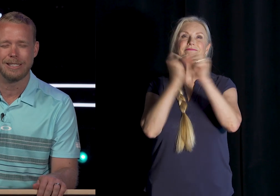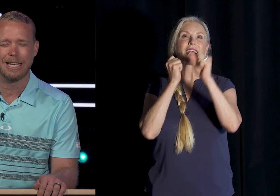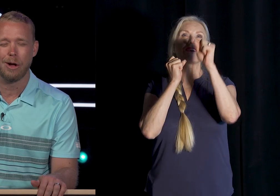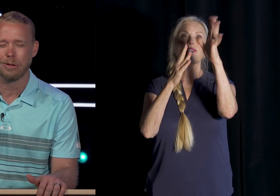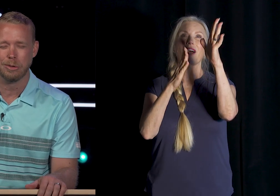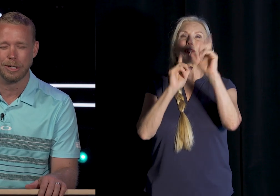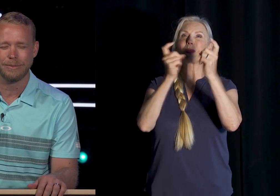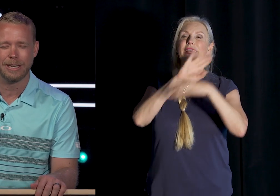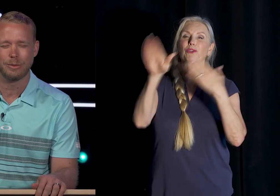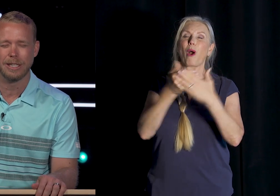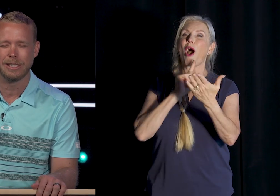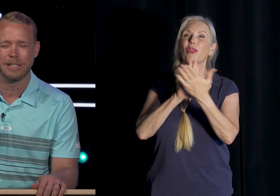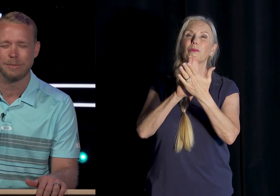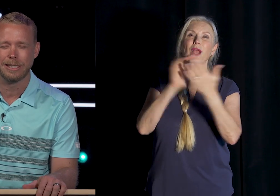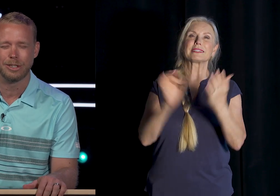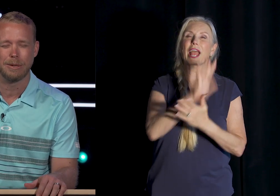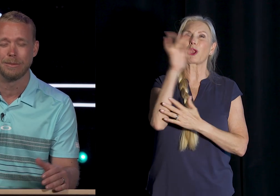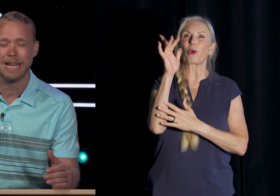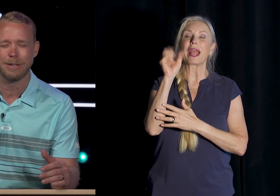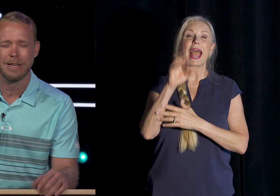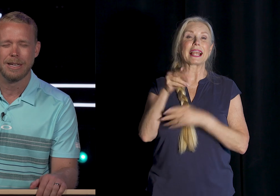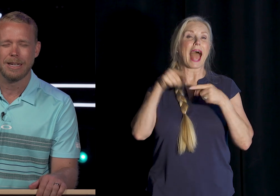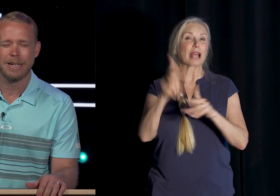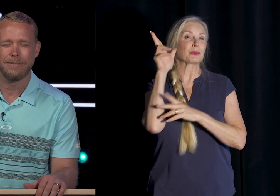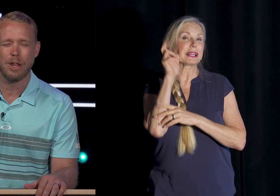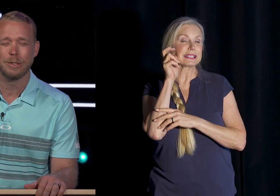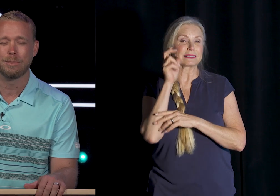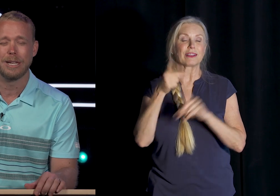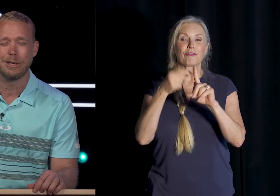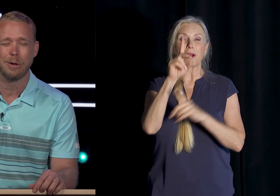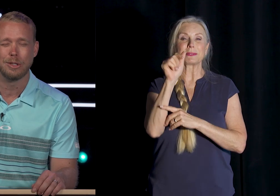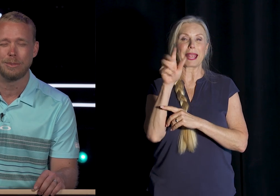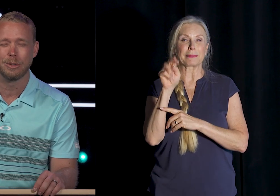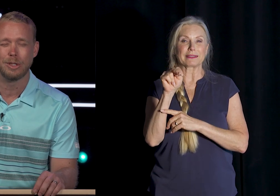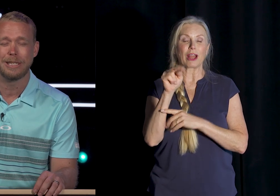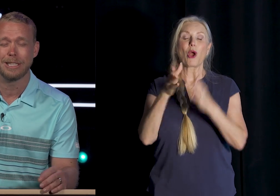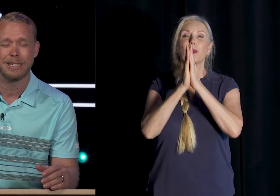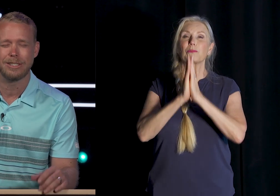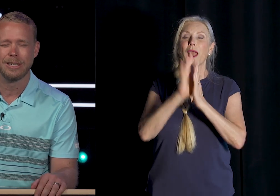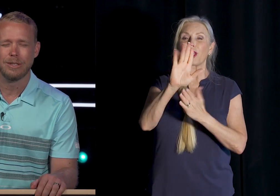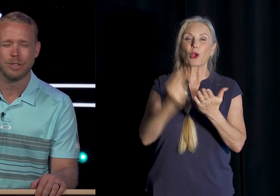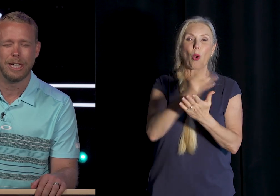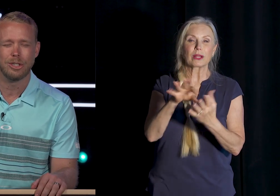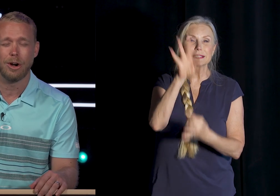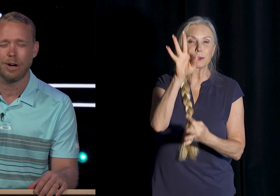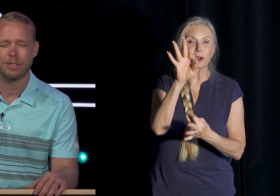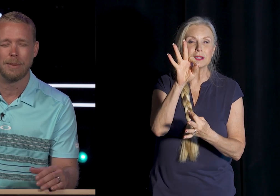And all the glory And as we listen to this message Coming from Damon Father we just pray That your Holy Spirit Would speak to us Would change our hearts Our